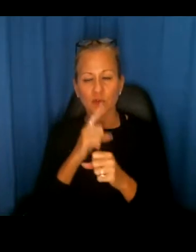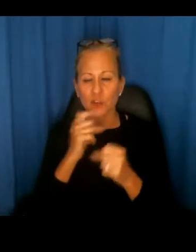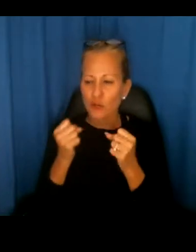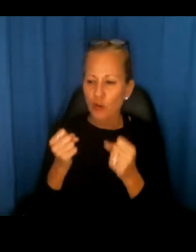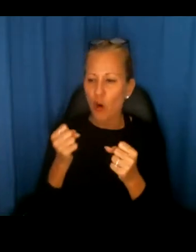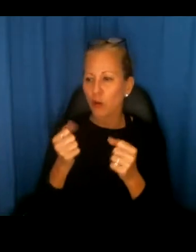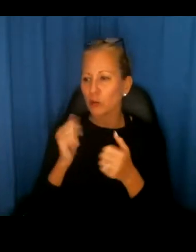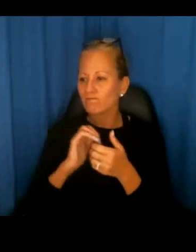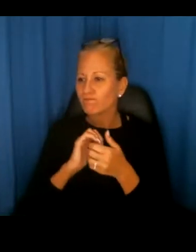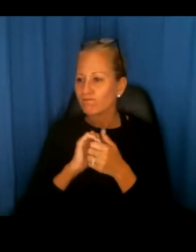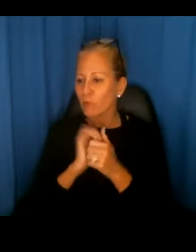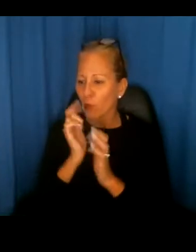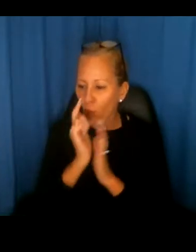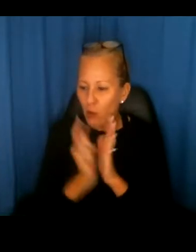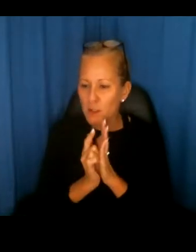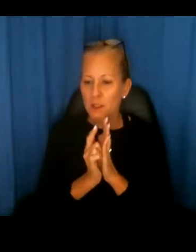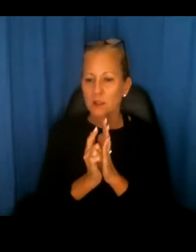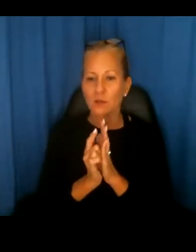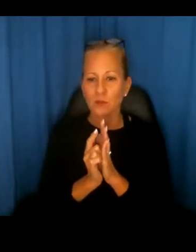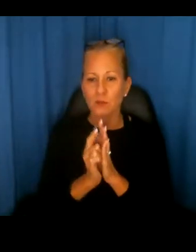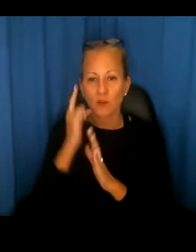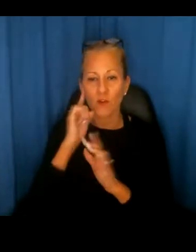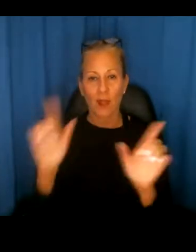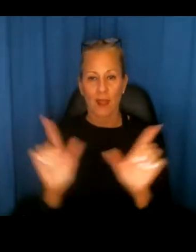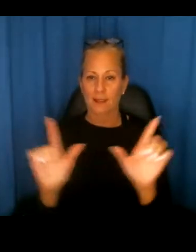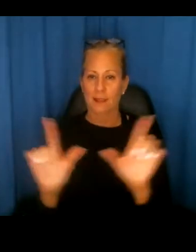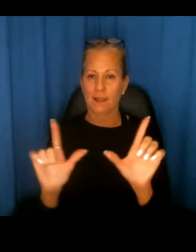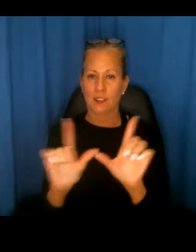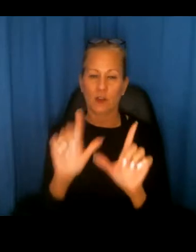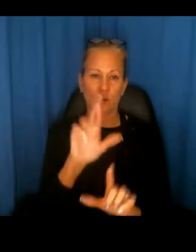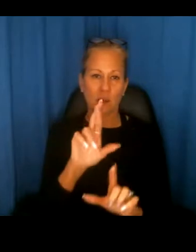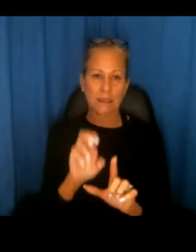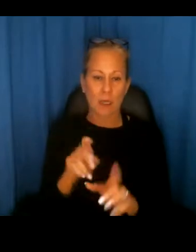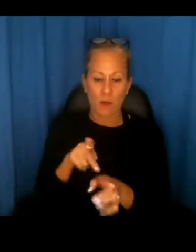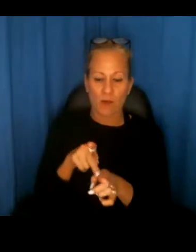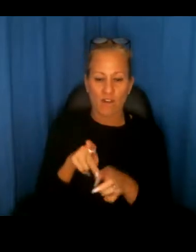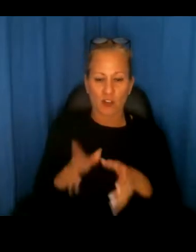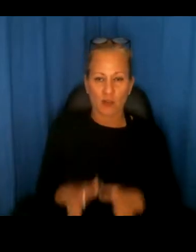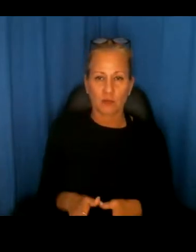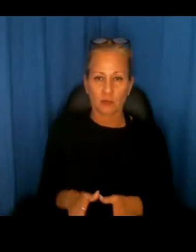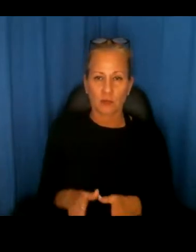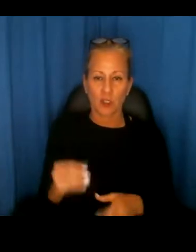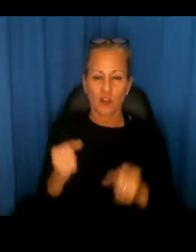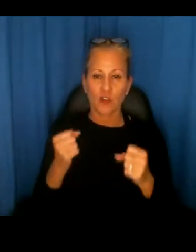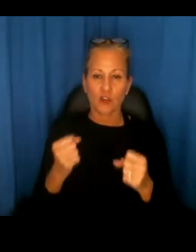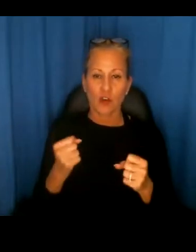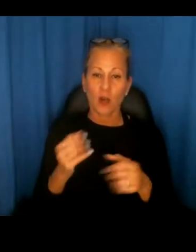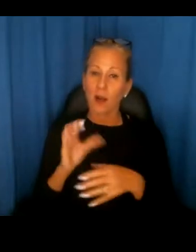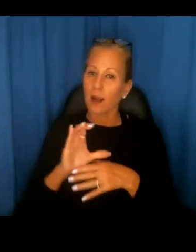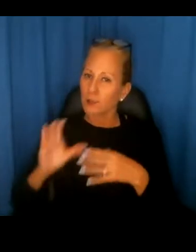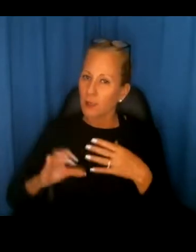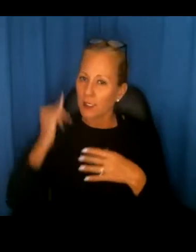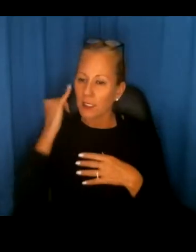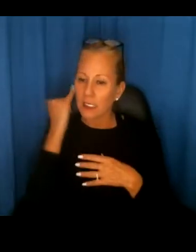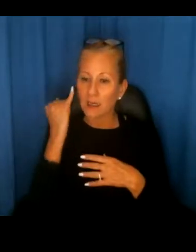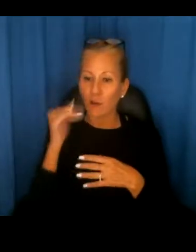laws, um, for licensing real estate professionals. And stronger consequences when real